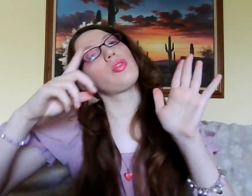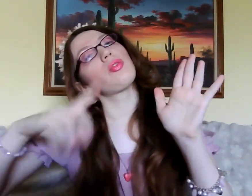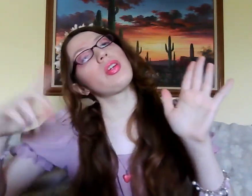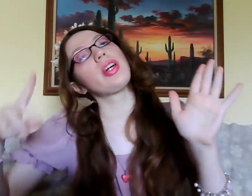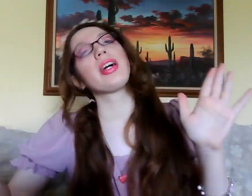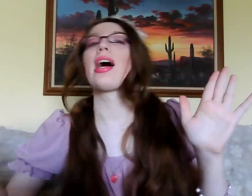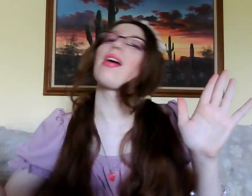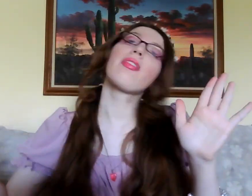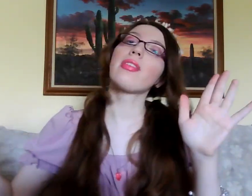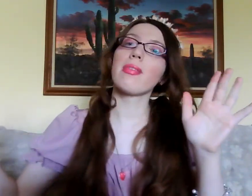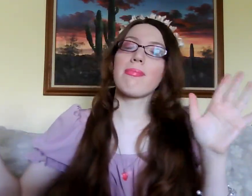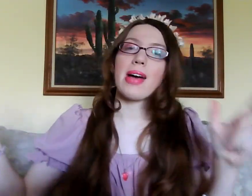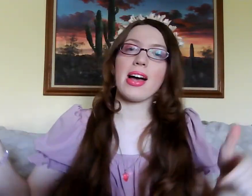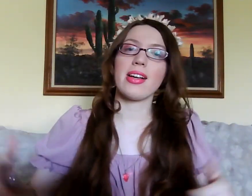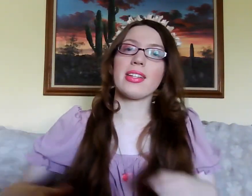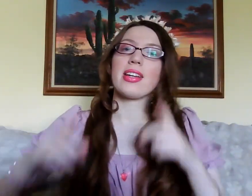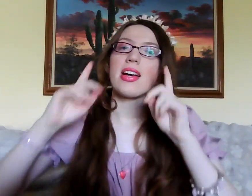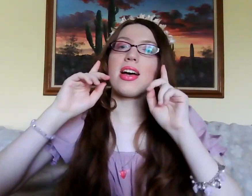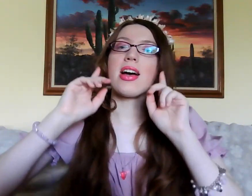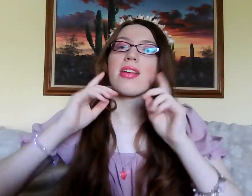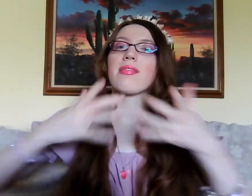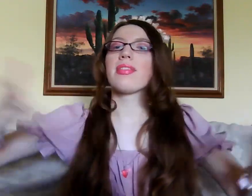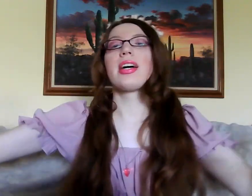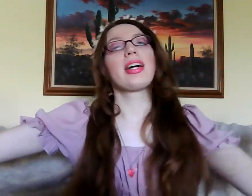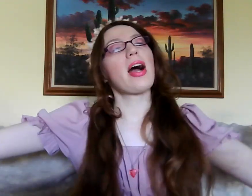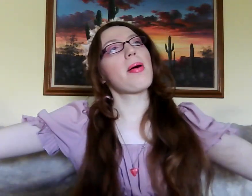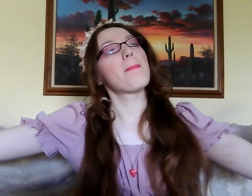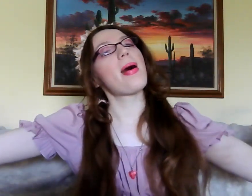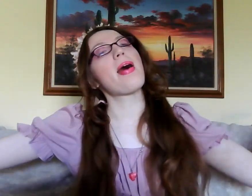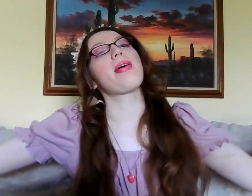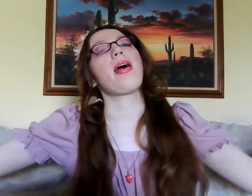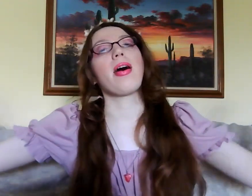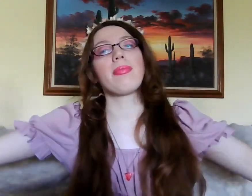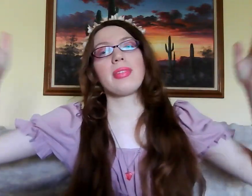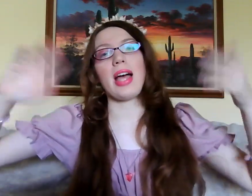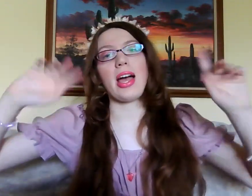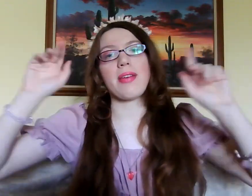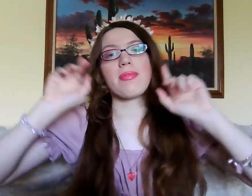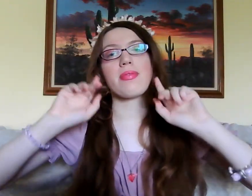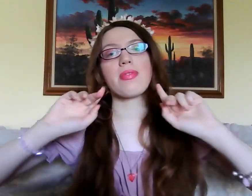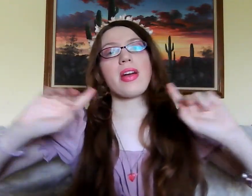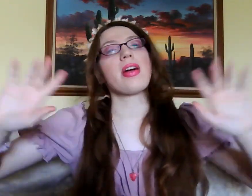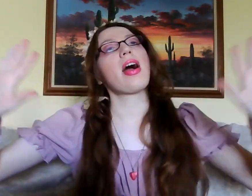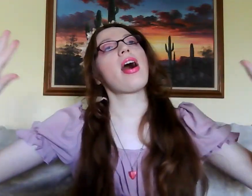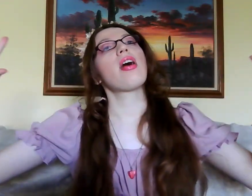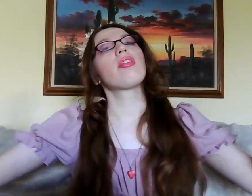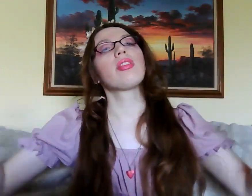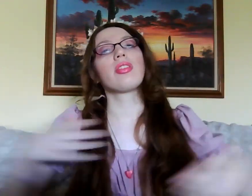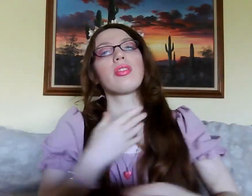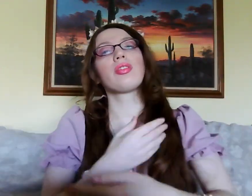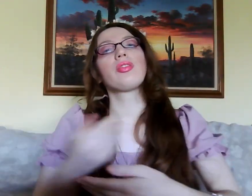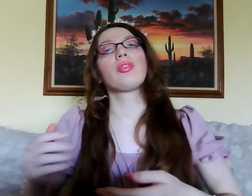ring out the bells, and fling out my arms, and to sing out the news.